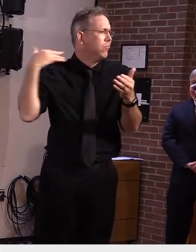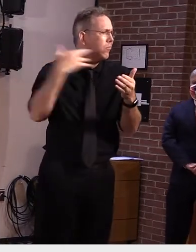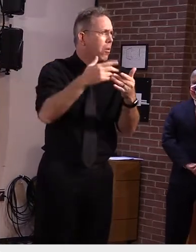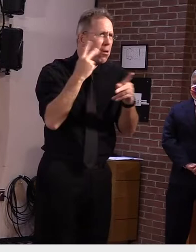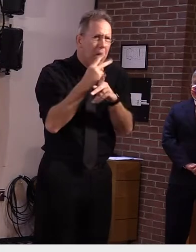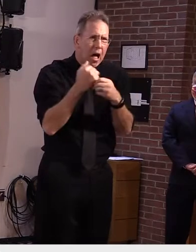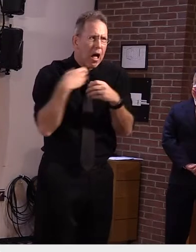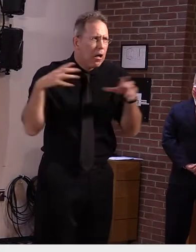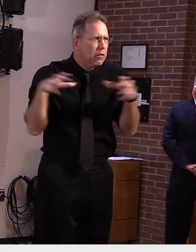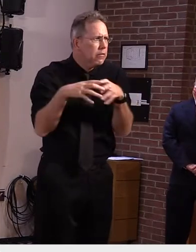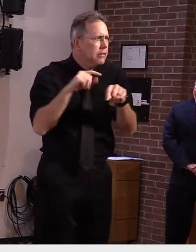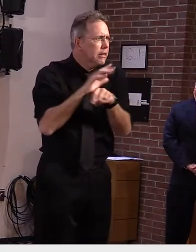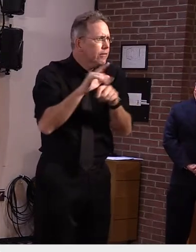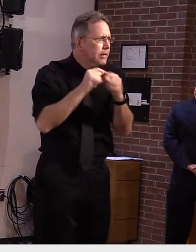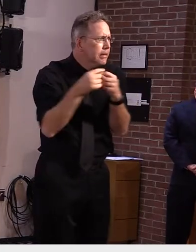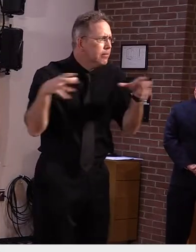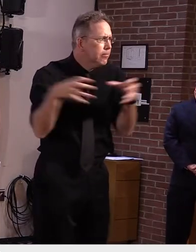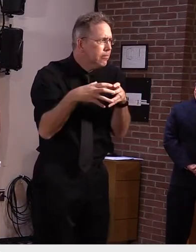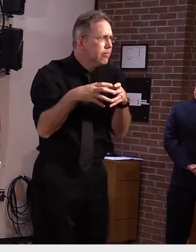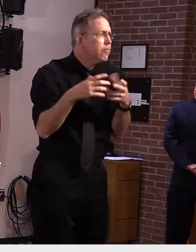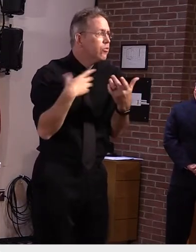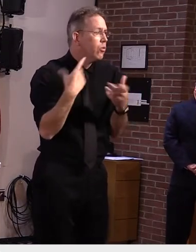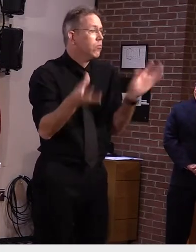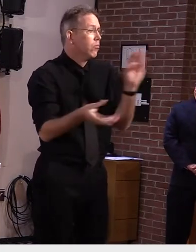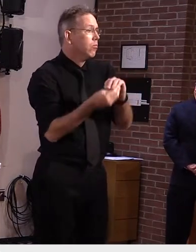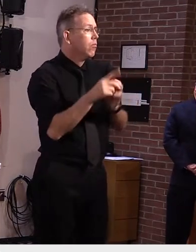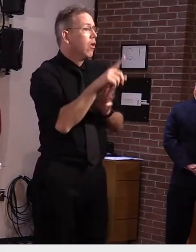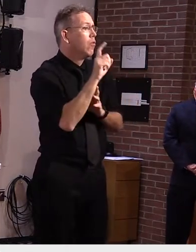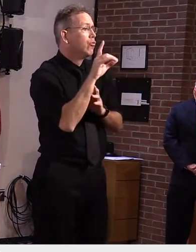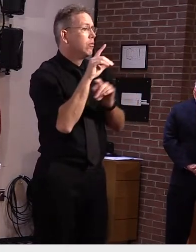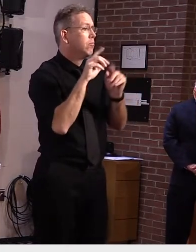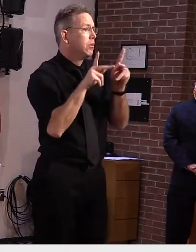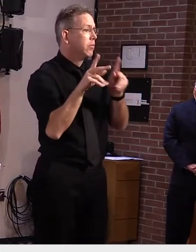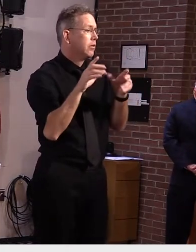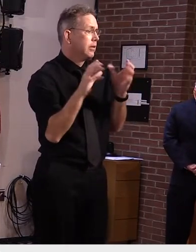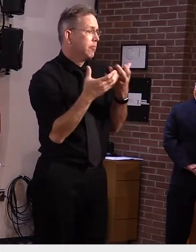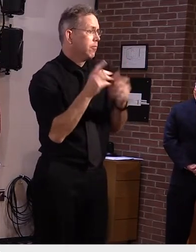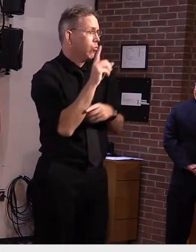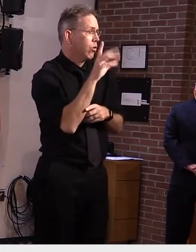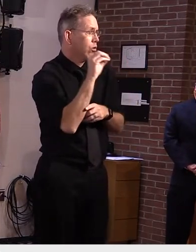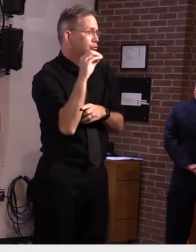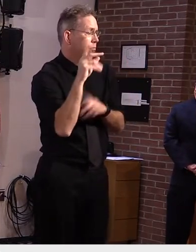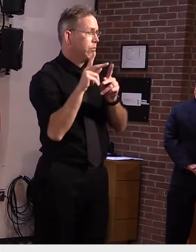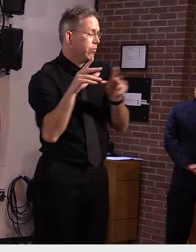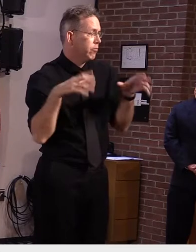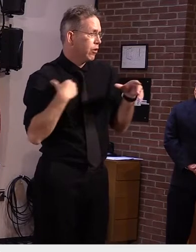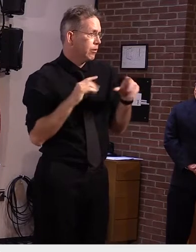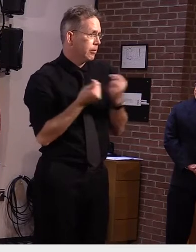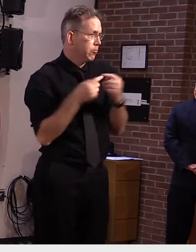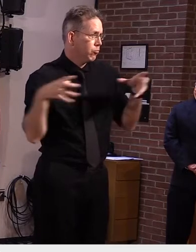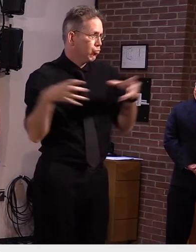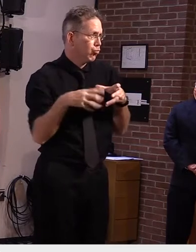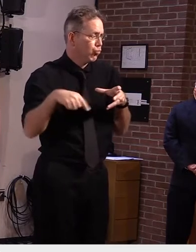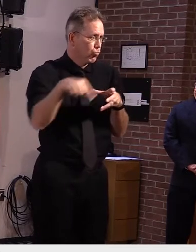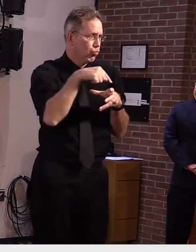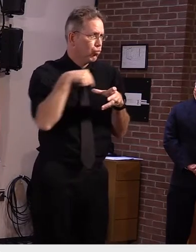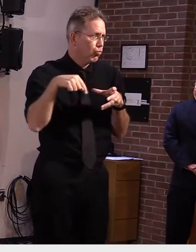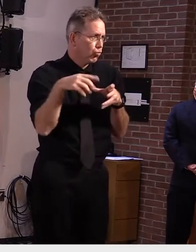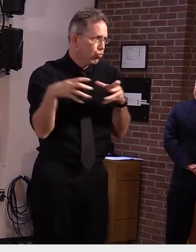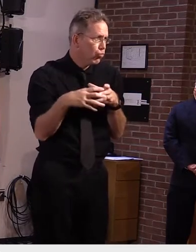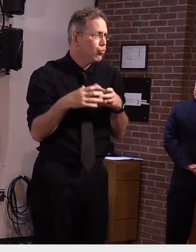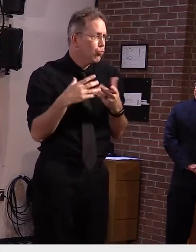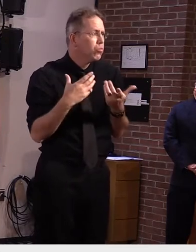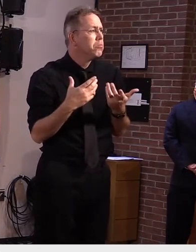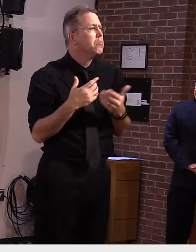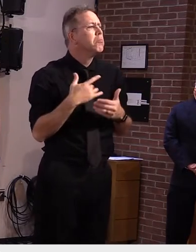could pull in at a moment's notice if we needed to um we typically use um i think about 10 or